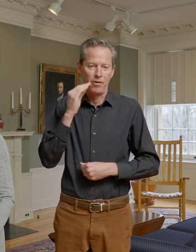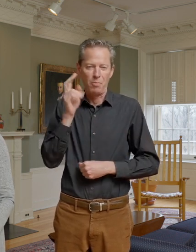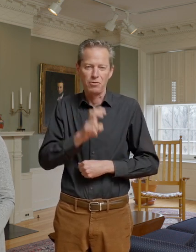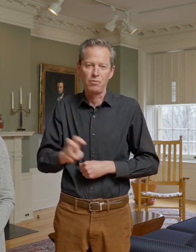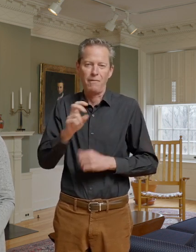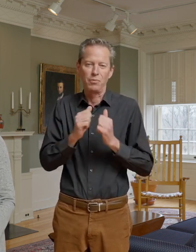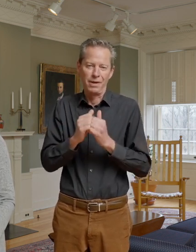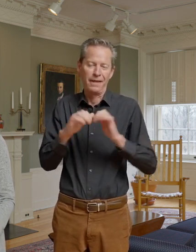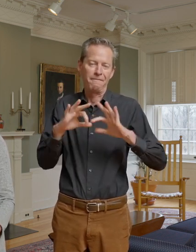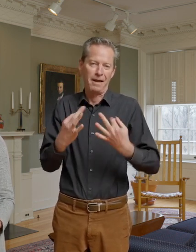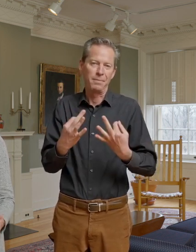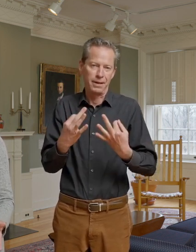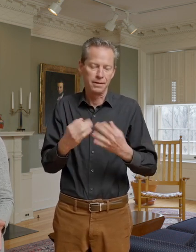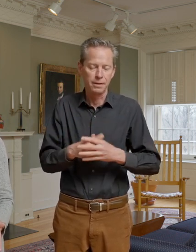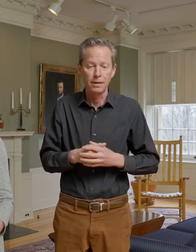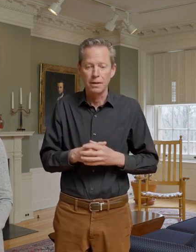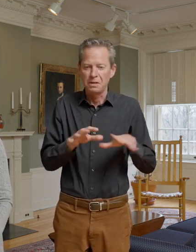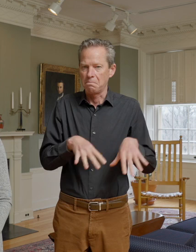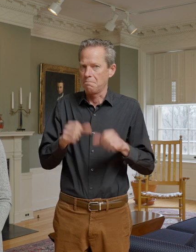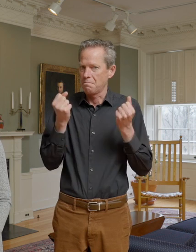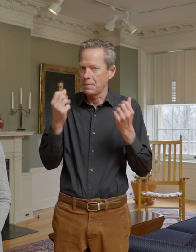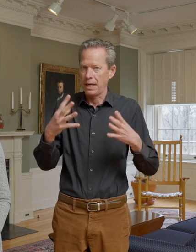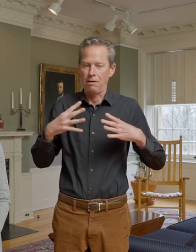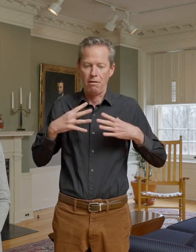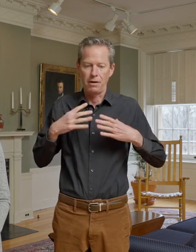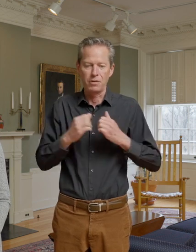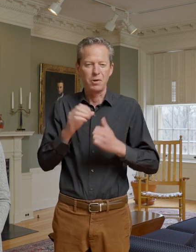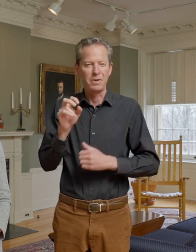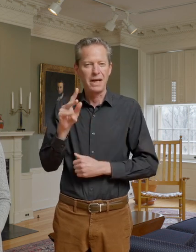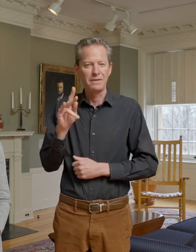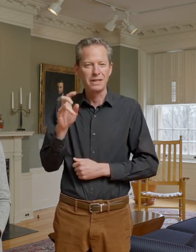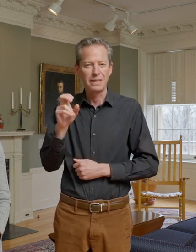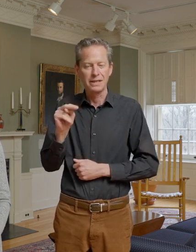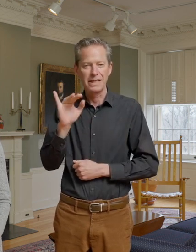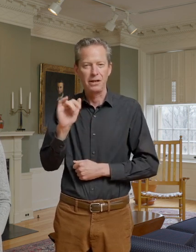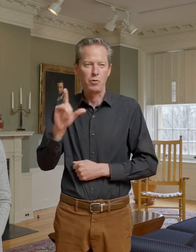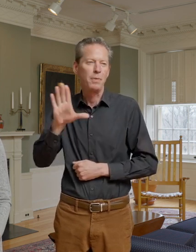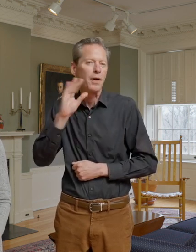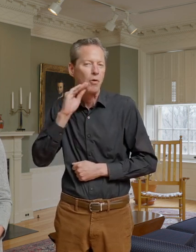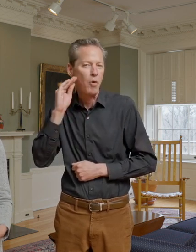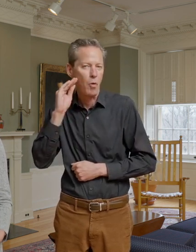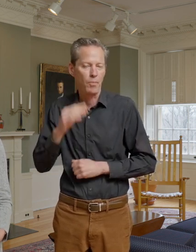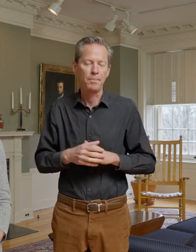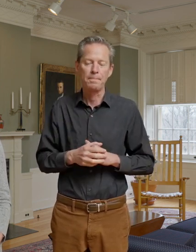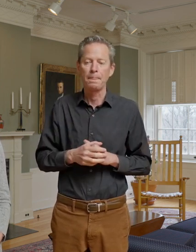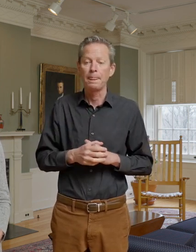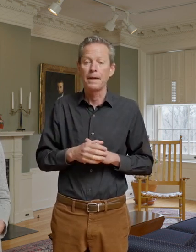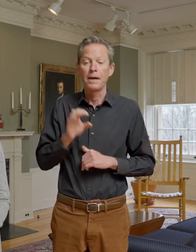extensively, spent many holidays with them in Evanston, Illinois, which was their hometown. It was Ellen and her